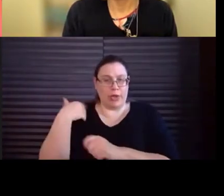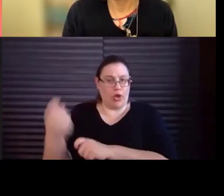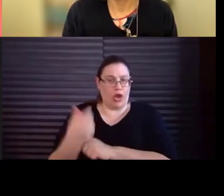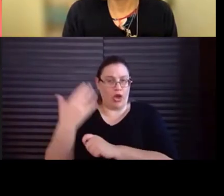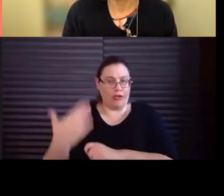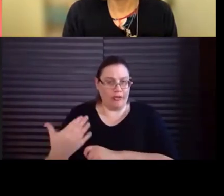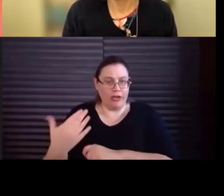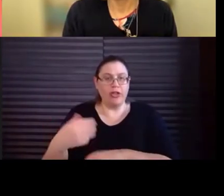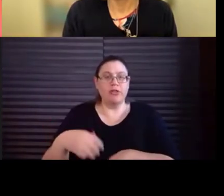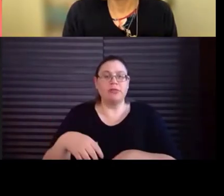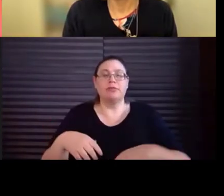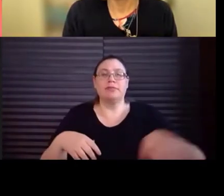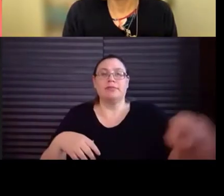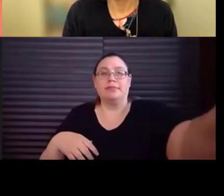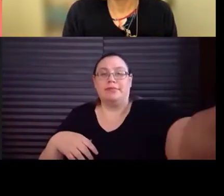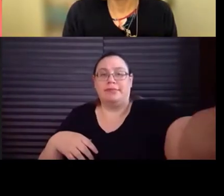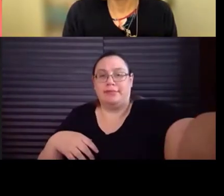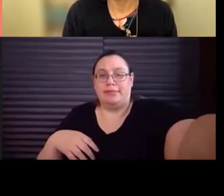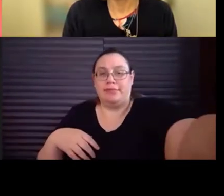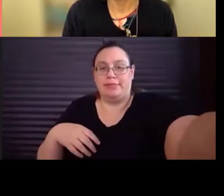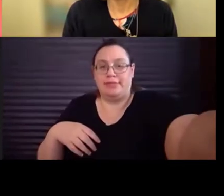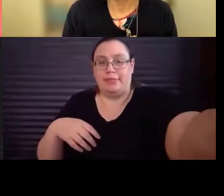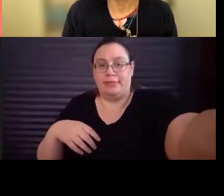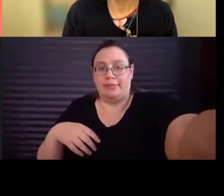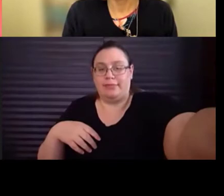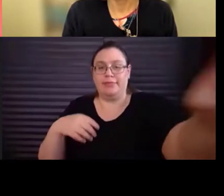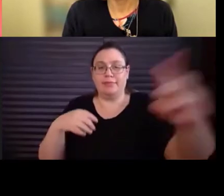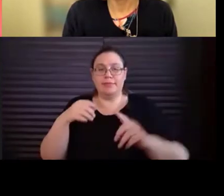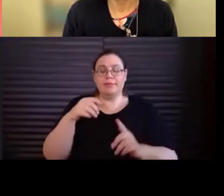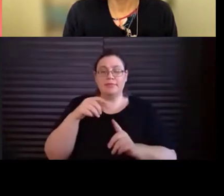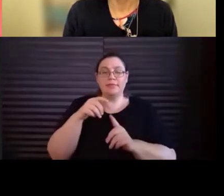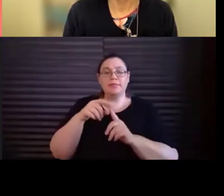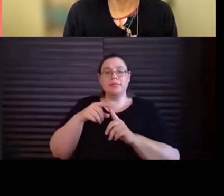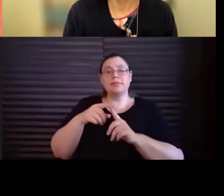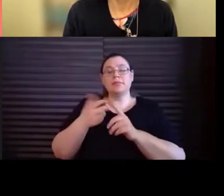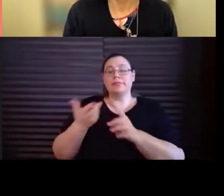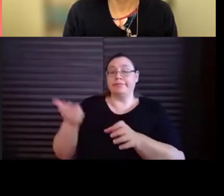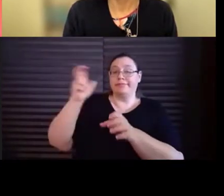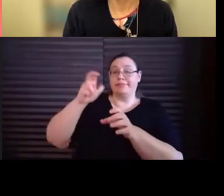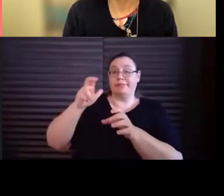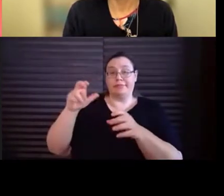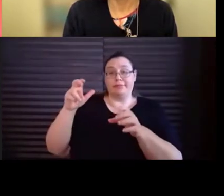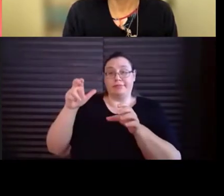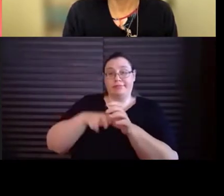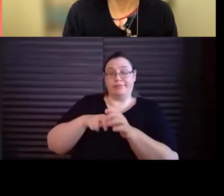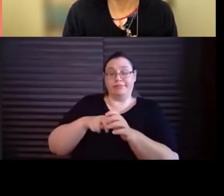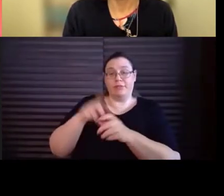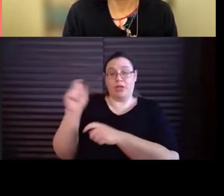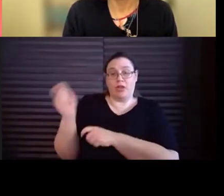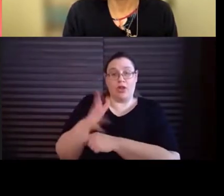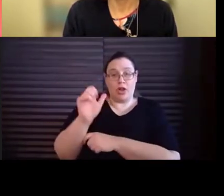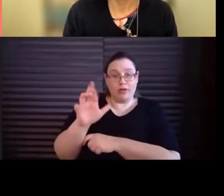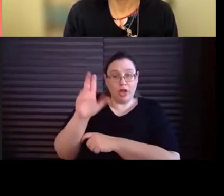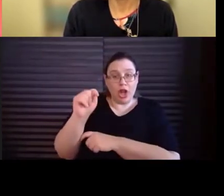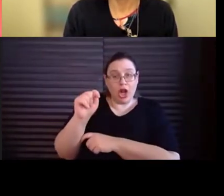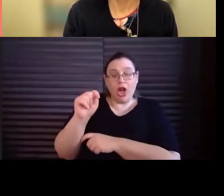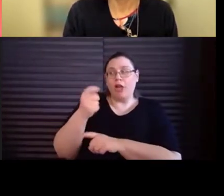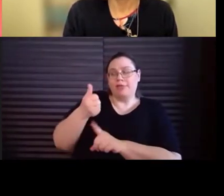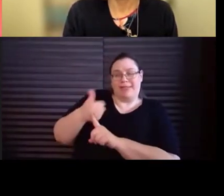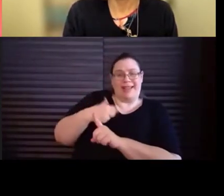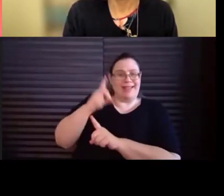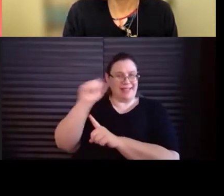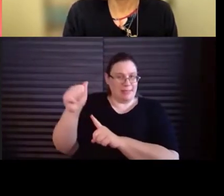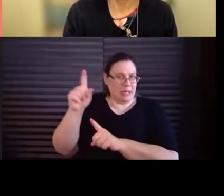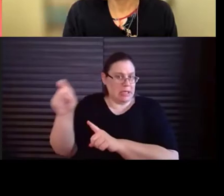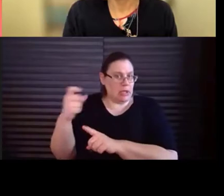protesting to get on a golf cart, you know, for his disability. It